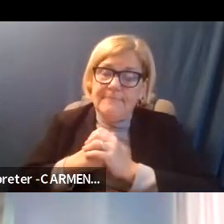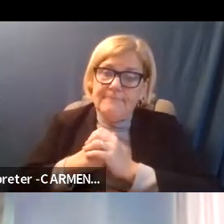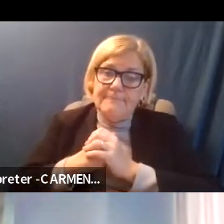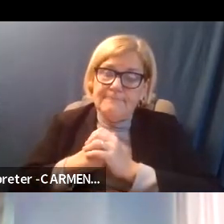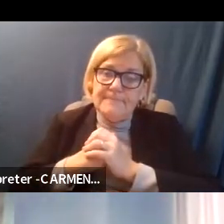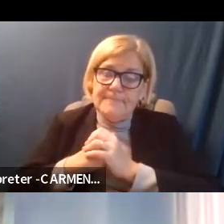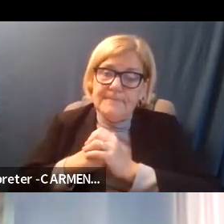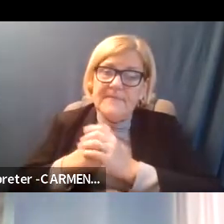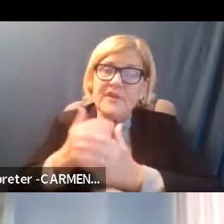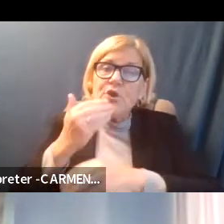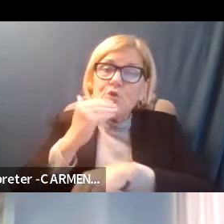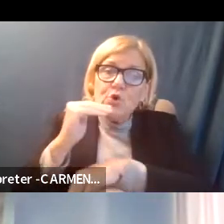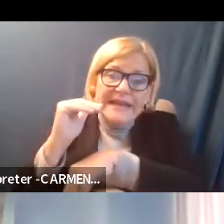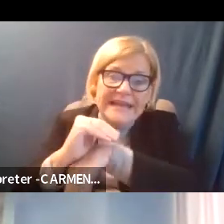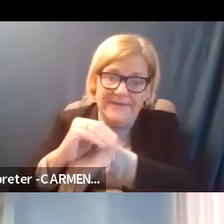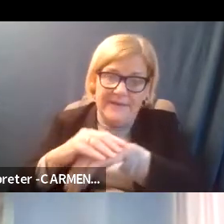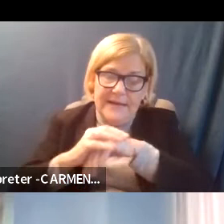Good evening.